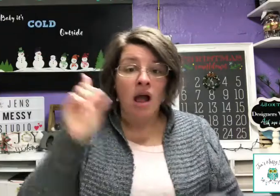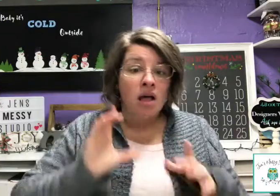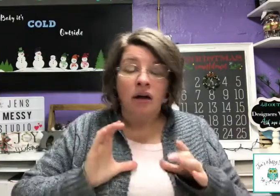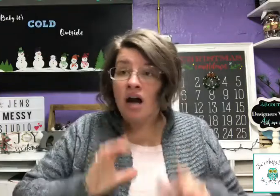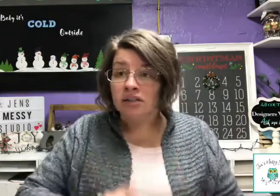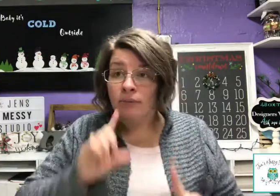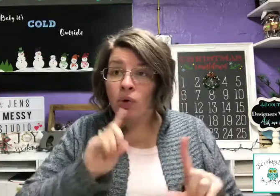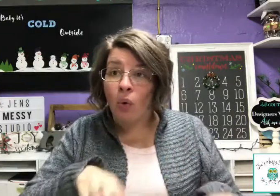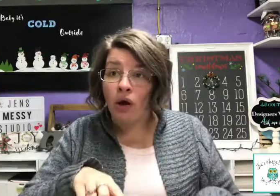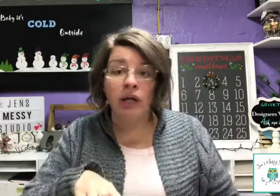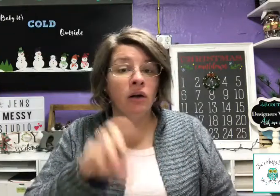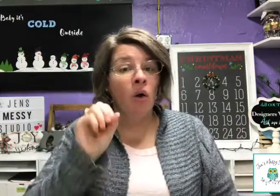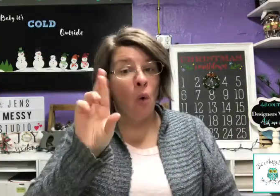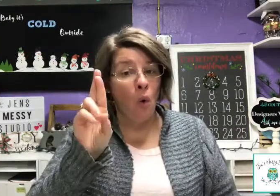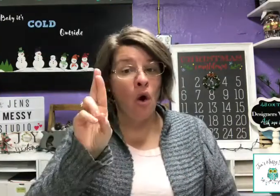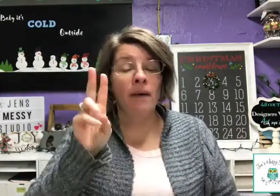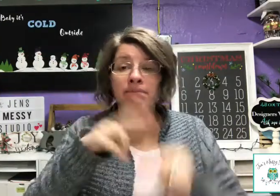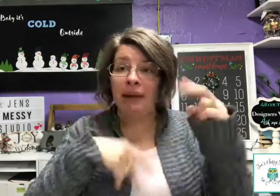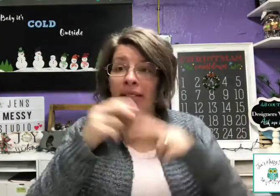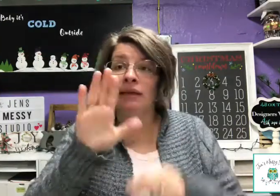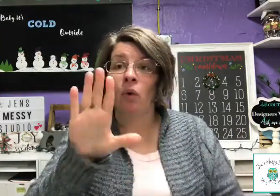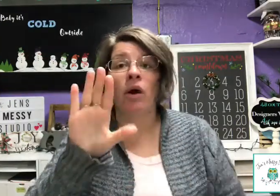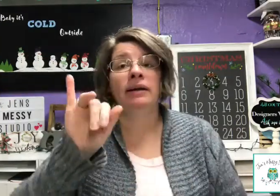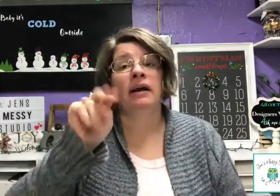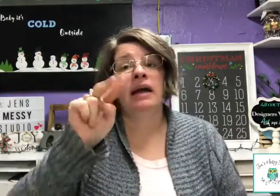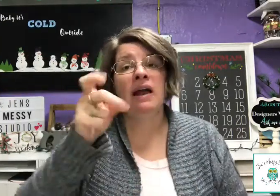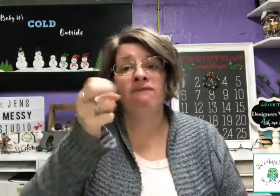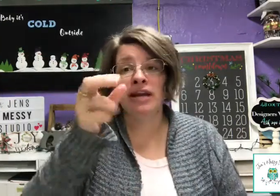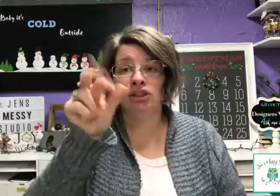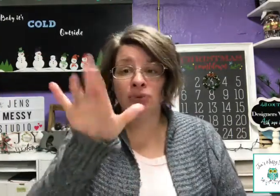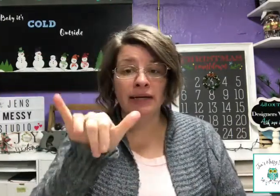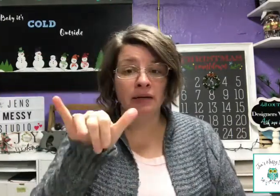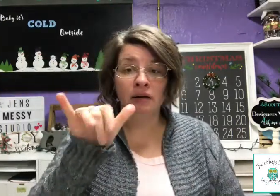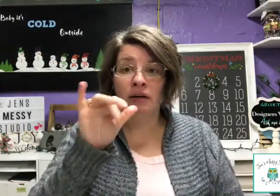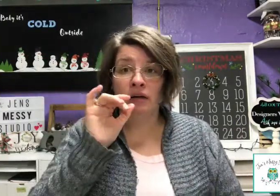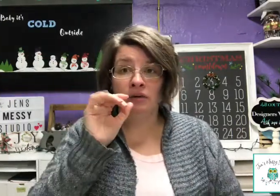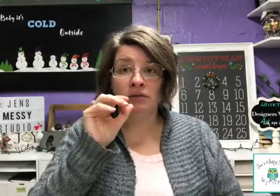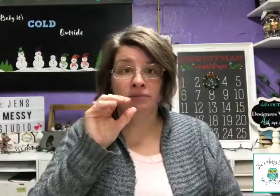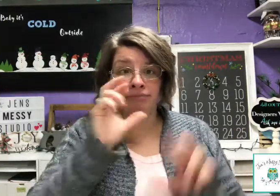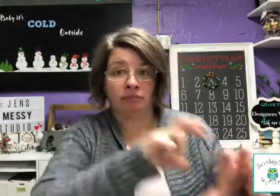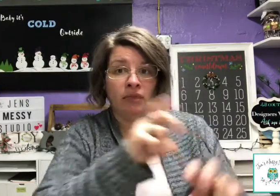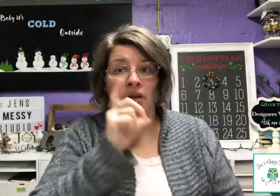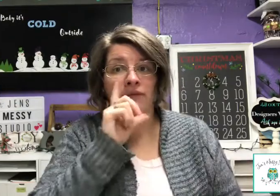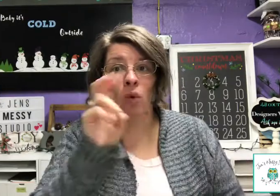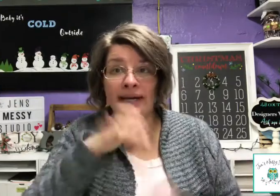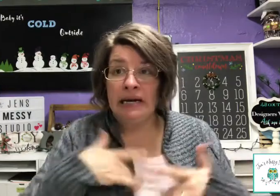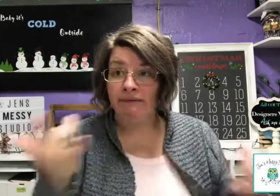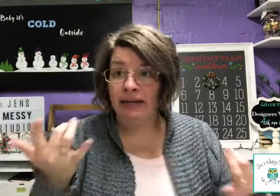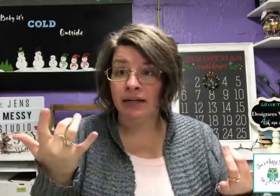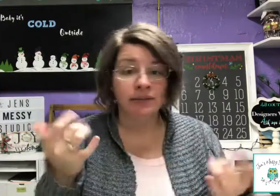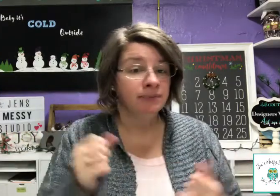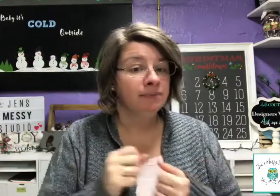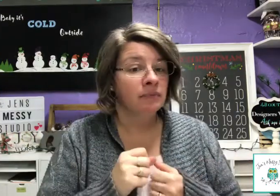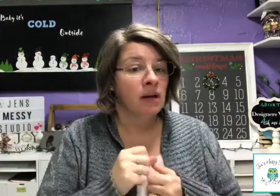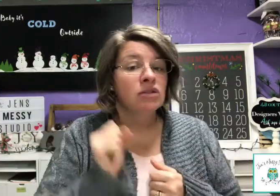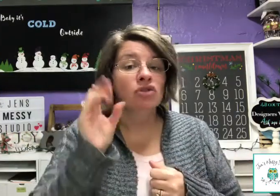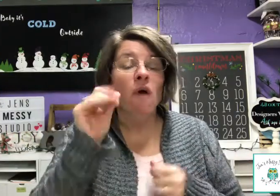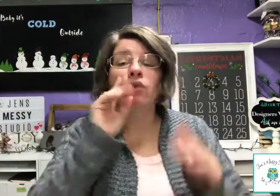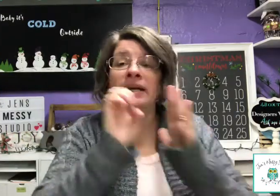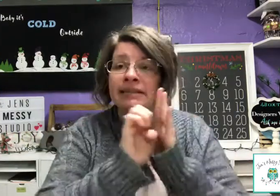pasta oil, or vinegar oil, and victory. For an eBay, so for